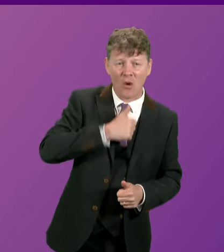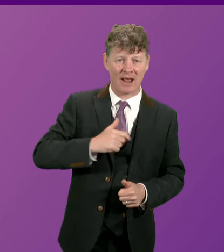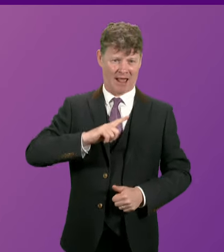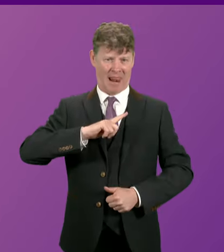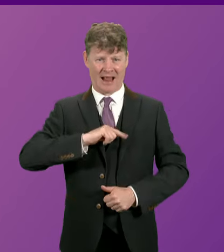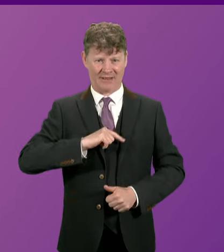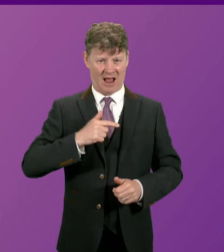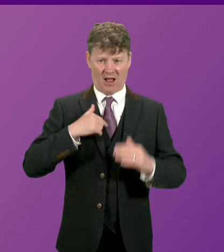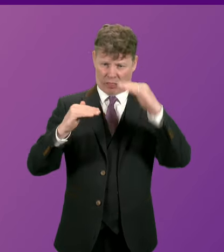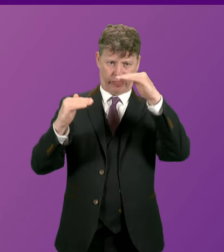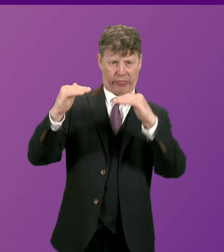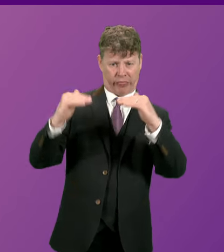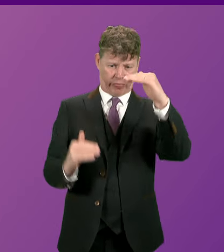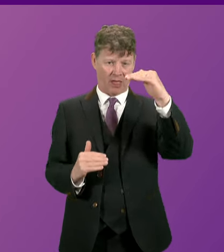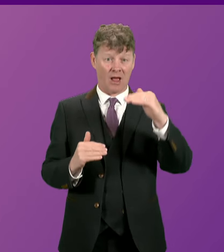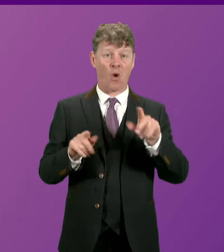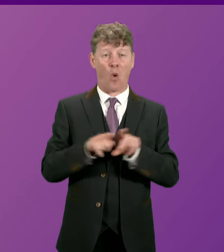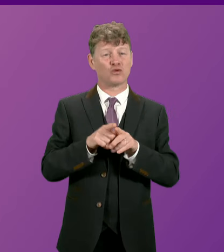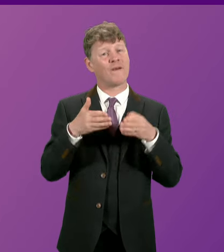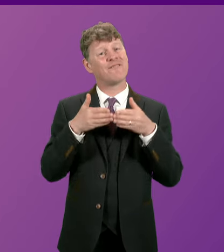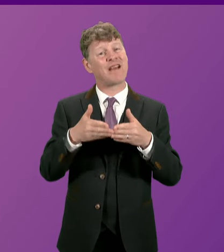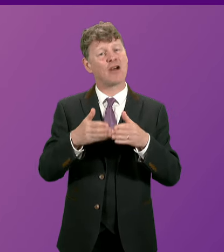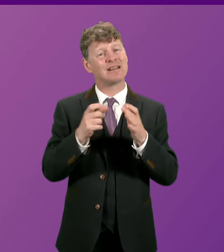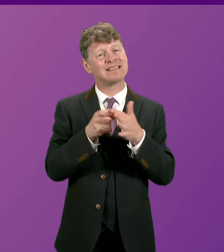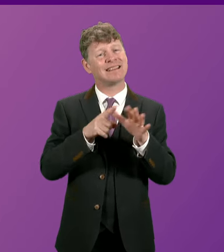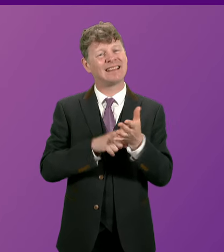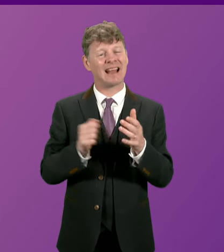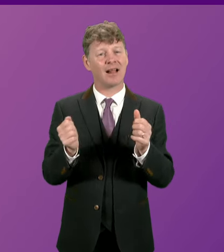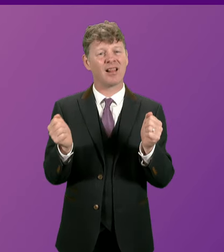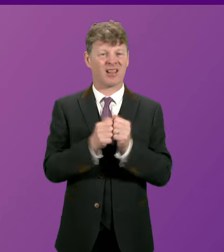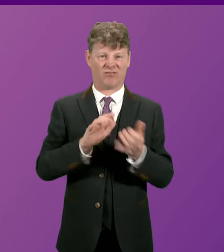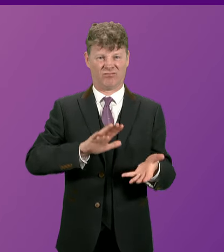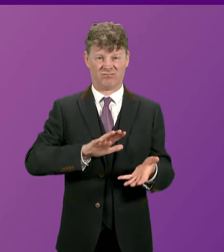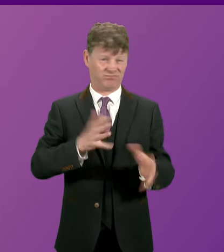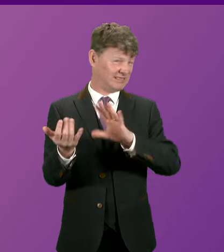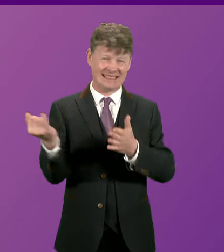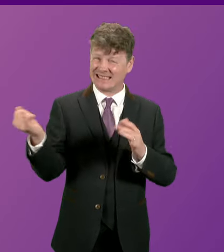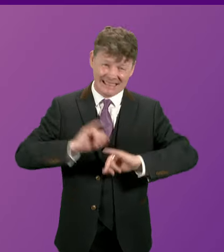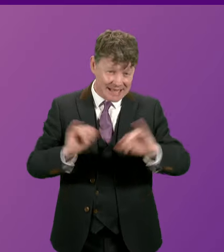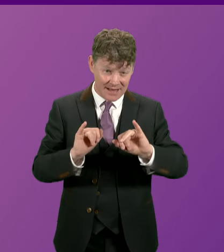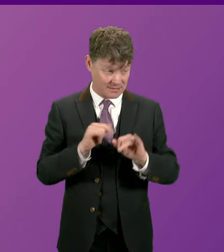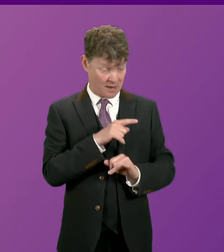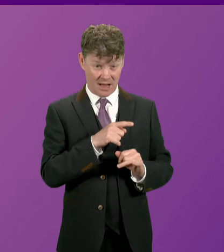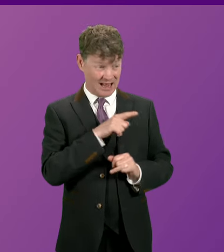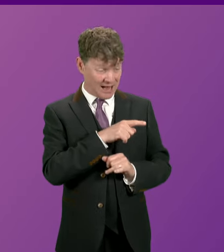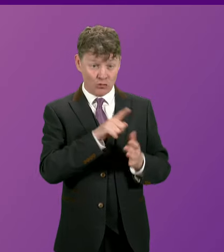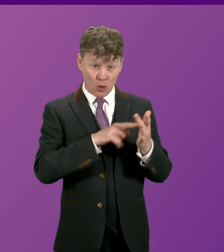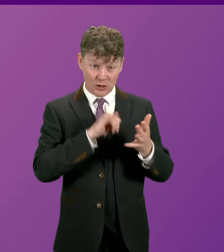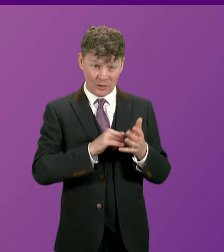ferries deal is supposed to steady the ship. Is this really the best the SNP can do?